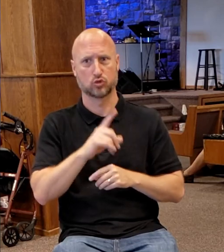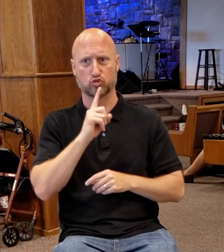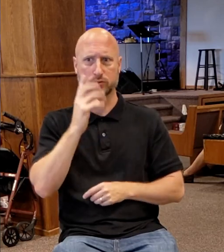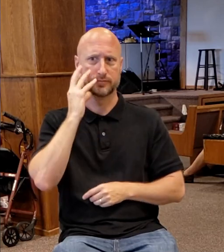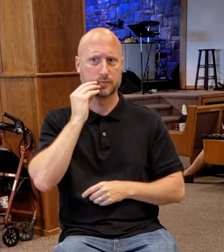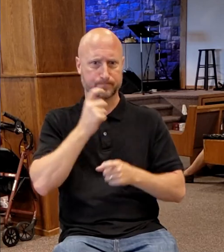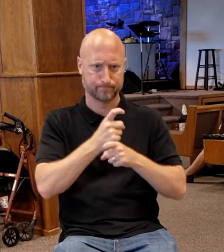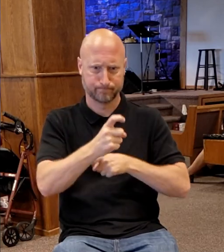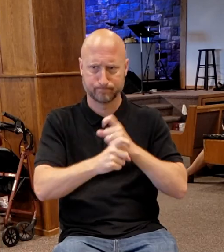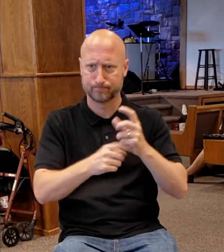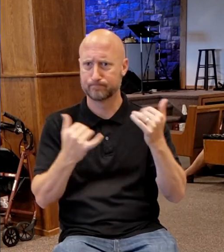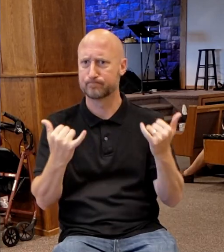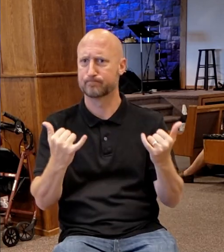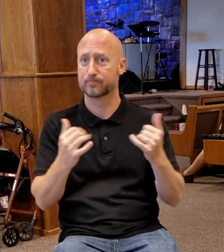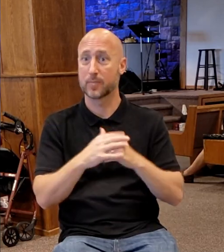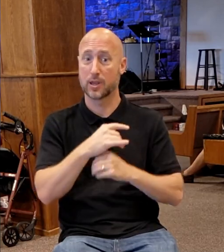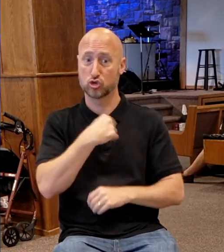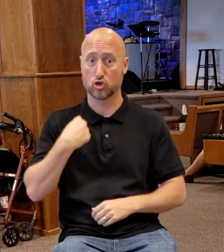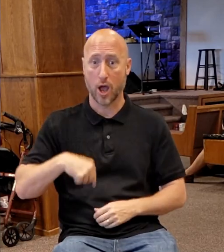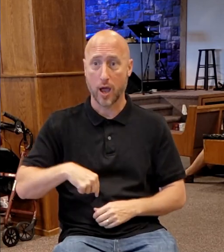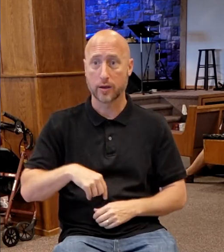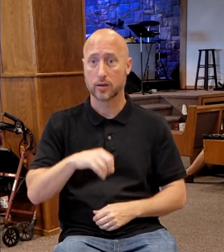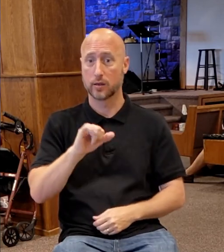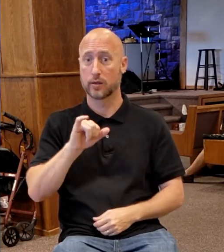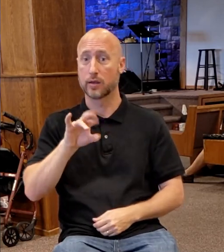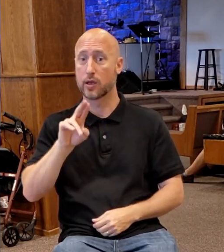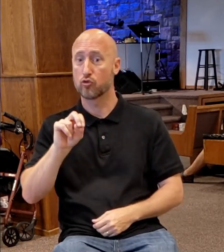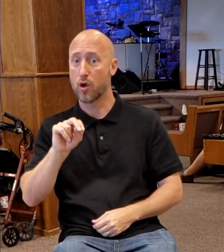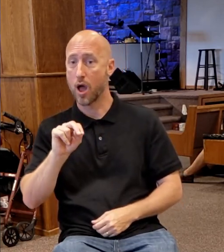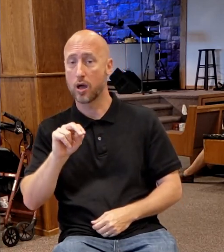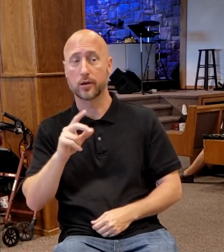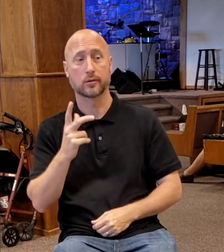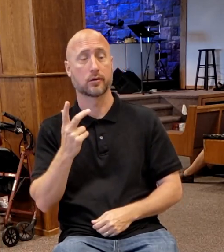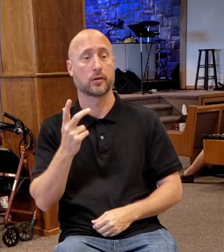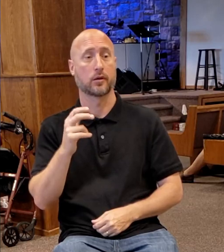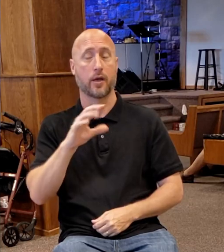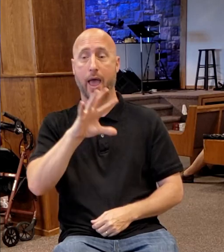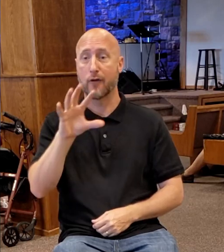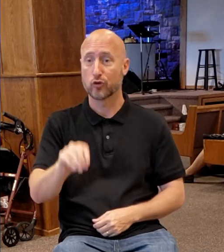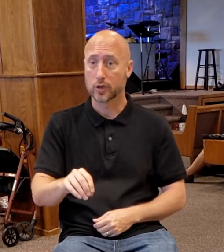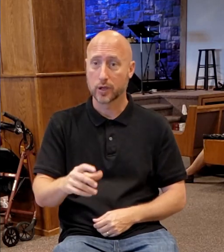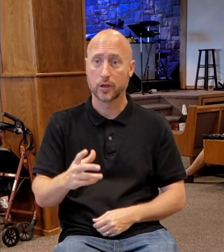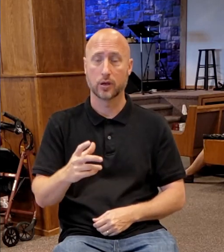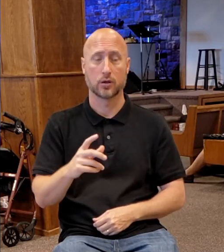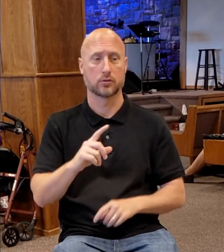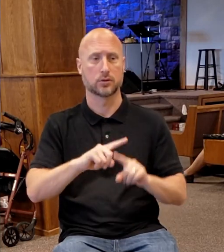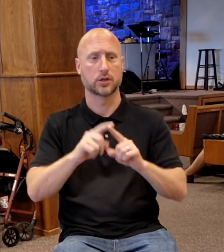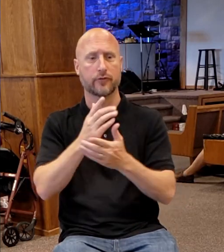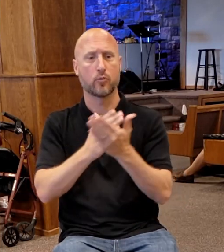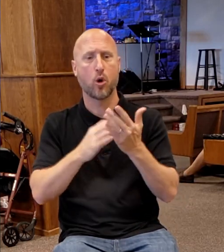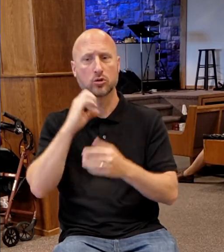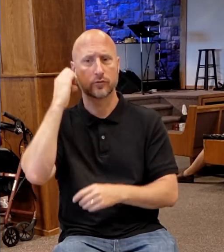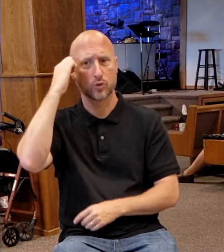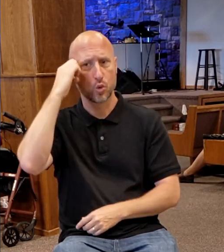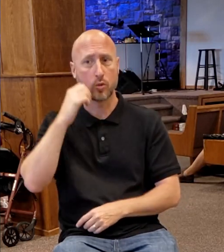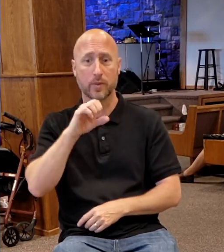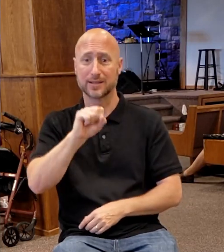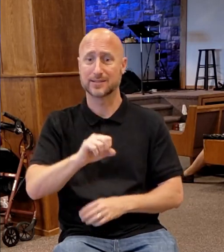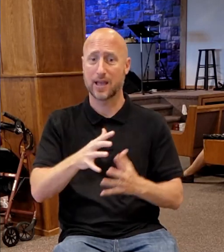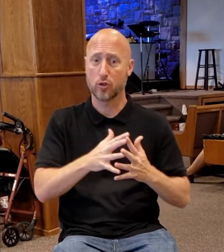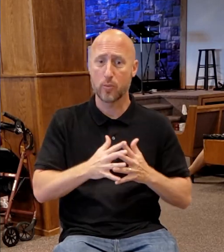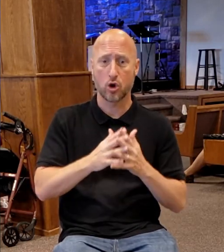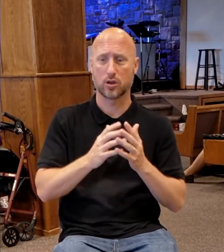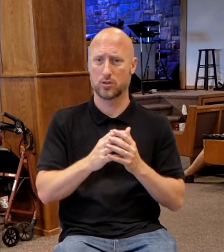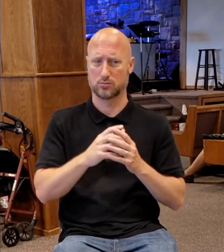growing church in the world, in Iran, the Muslim world, in Africa, parts of Europe, South America, the